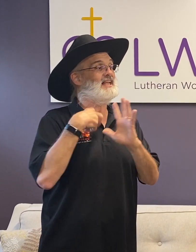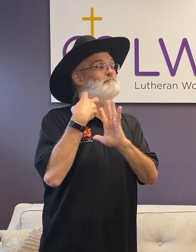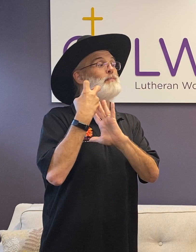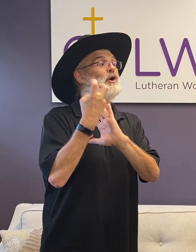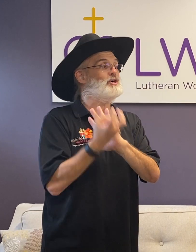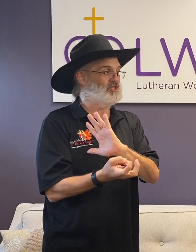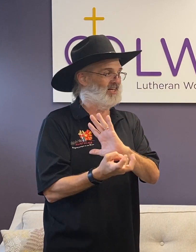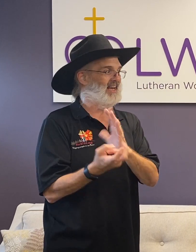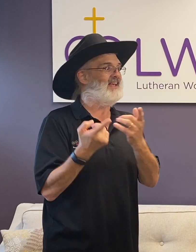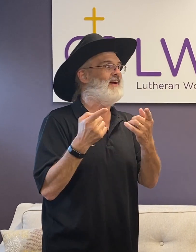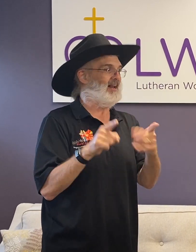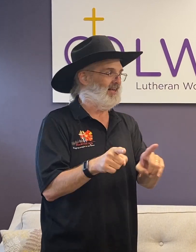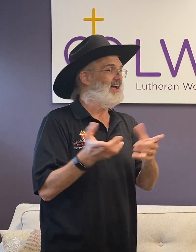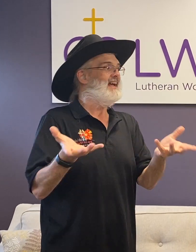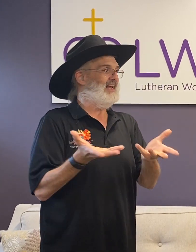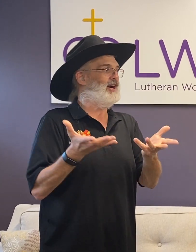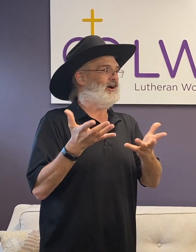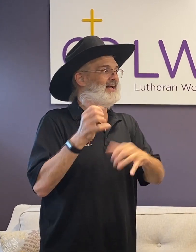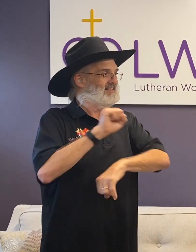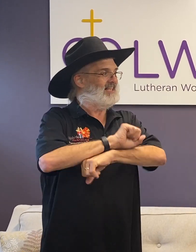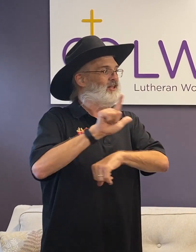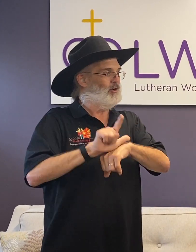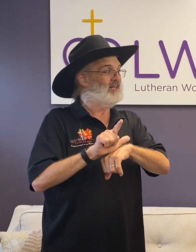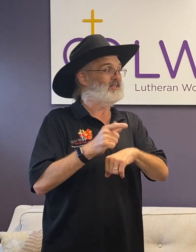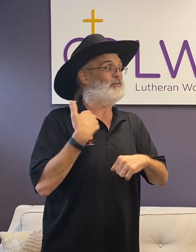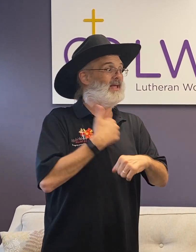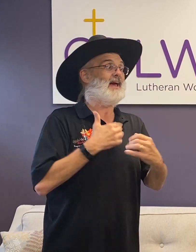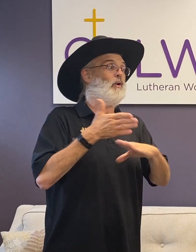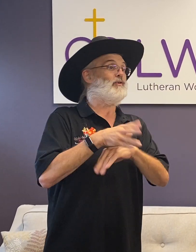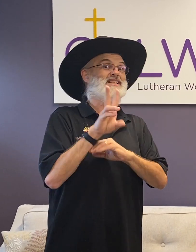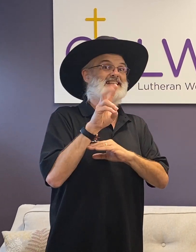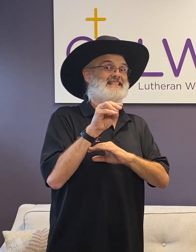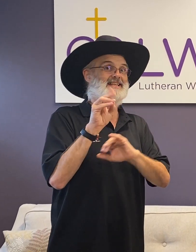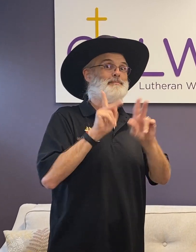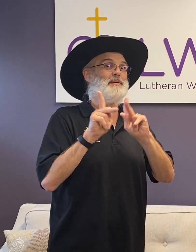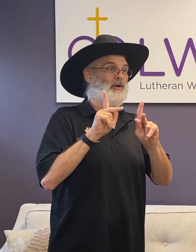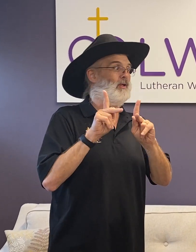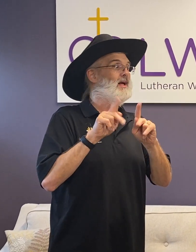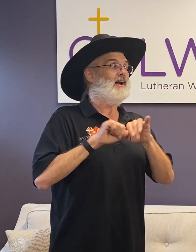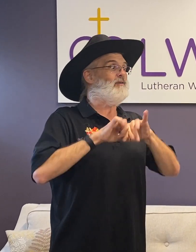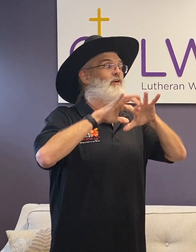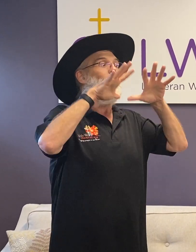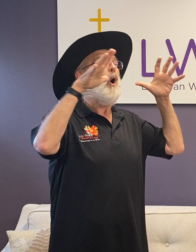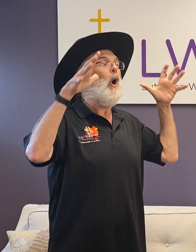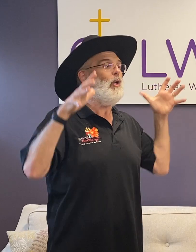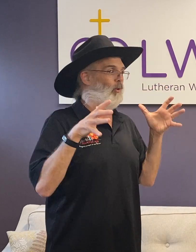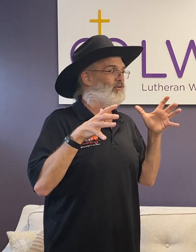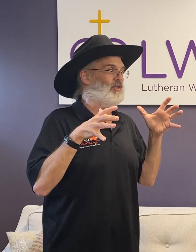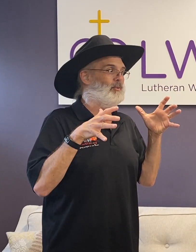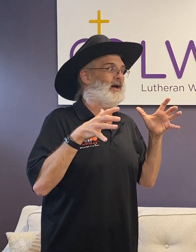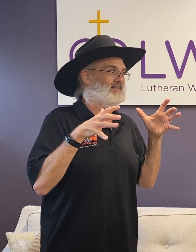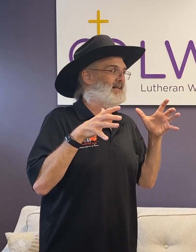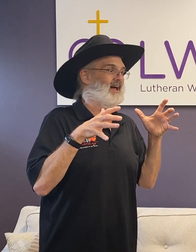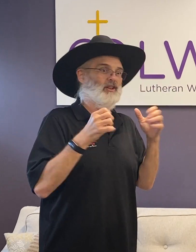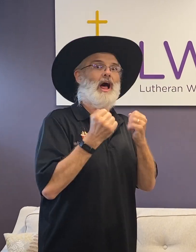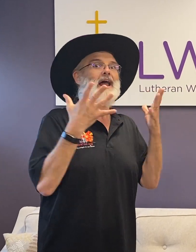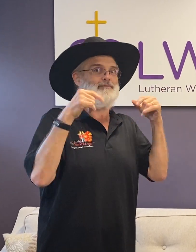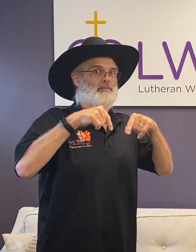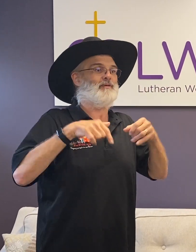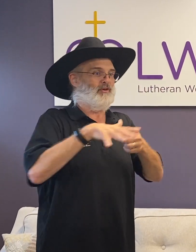Immersion event here in St. Louis. And we had over 60 people come from all over the place. And a lot of them were from